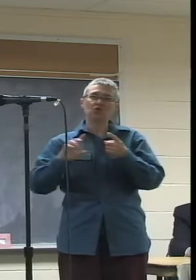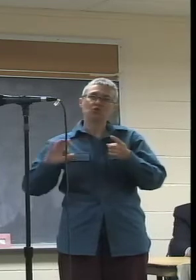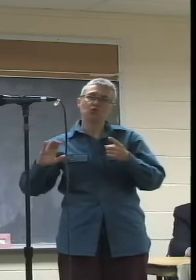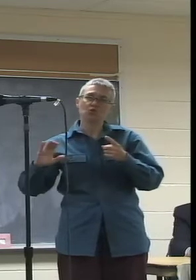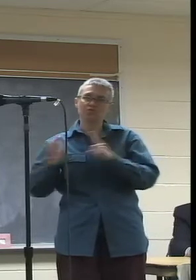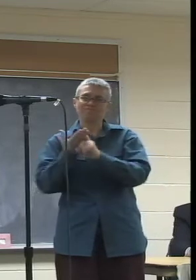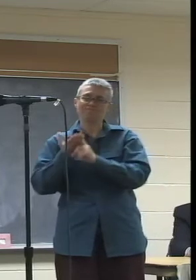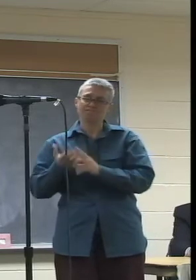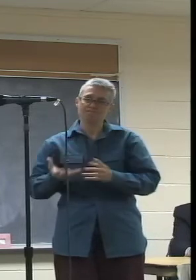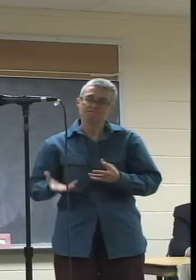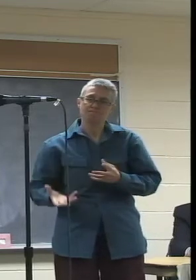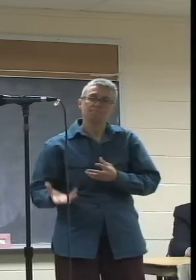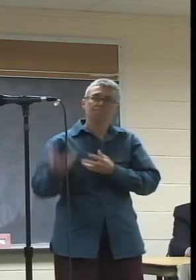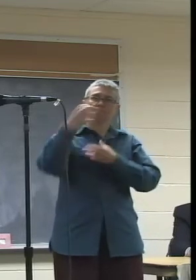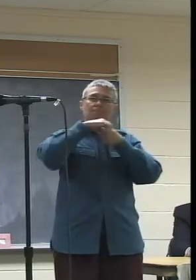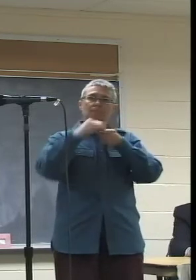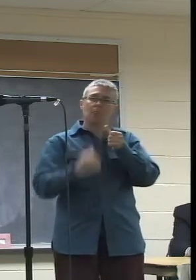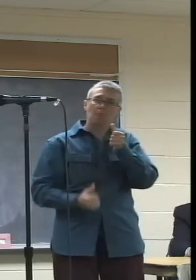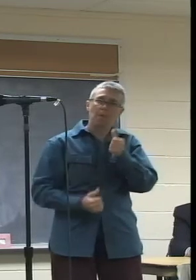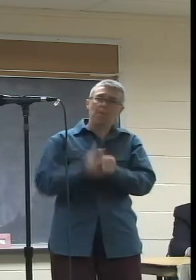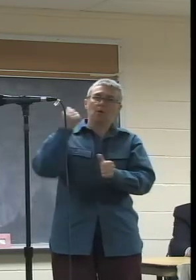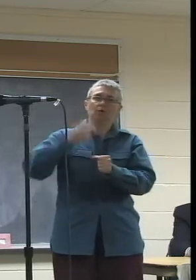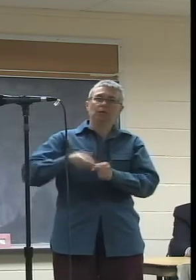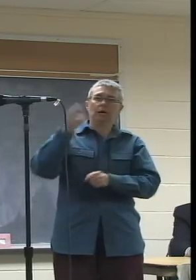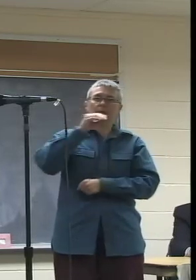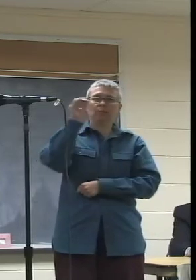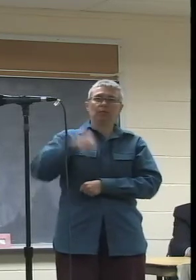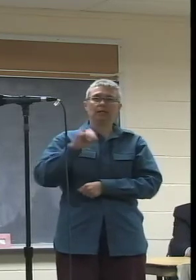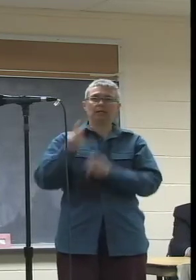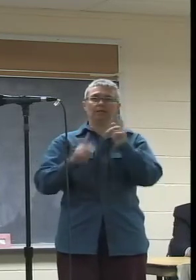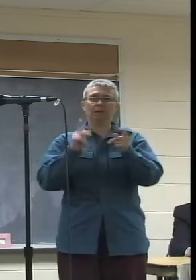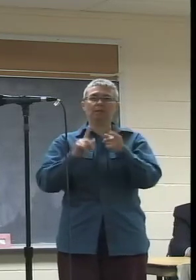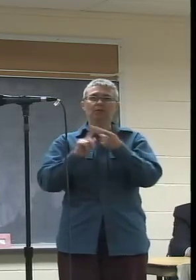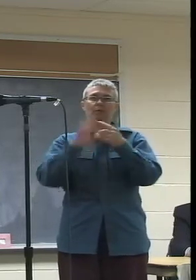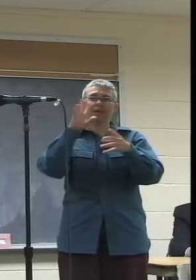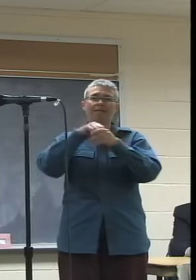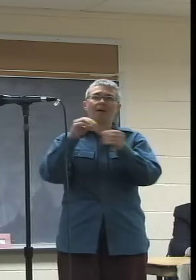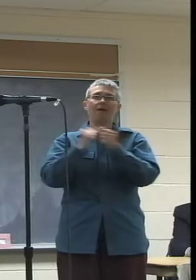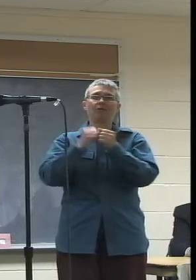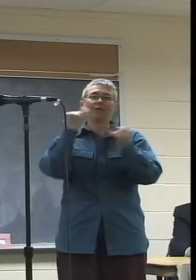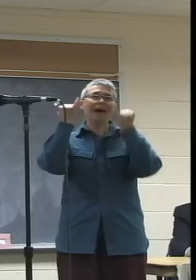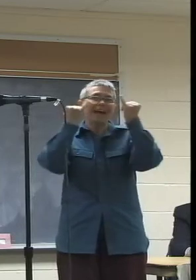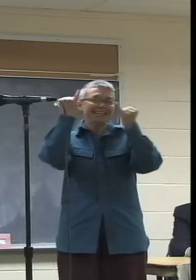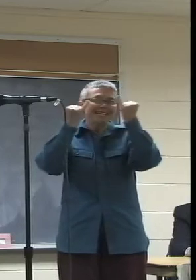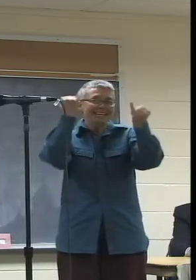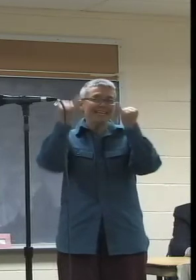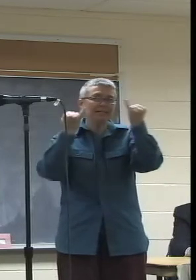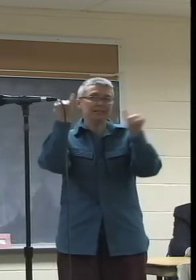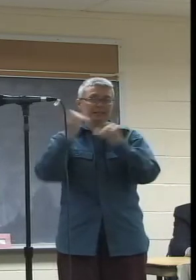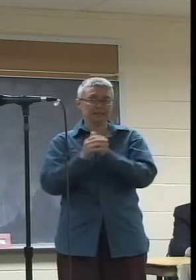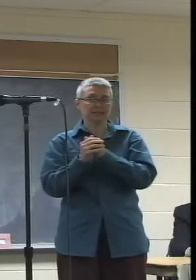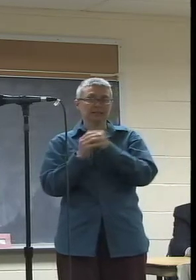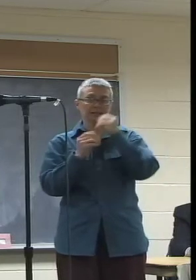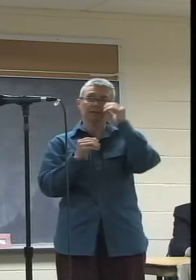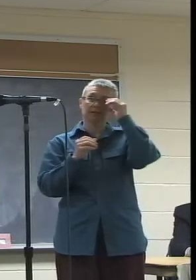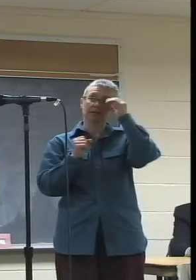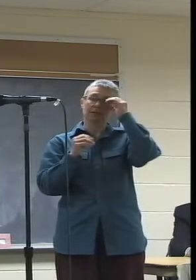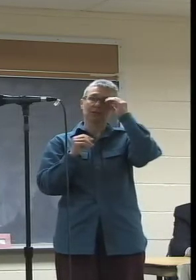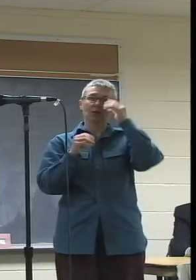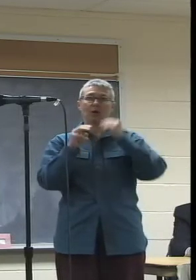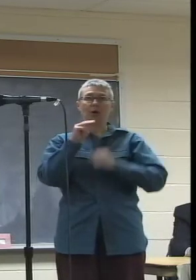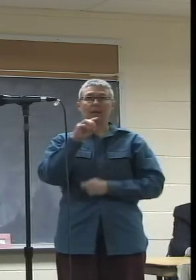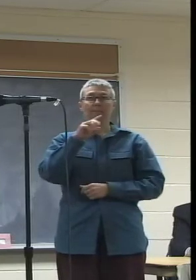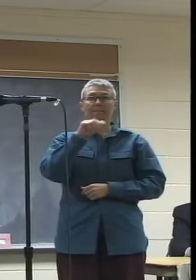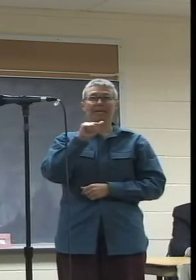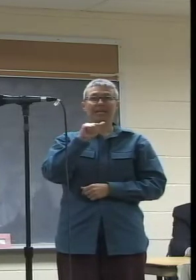number of people are able to participate meaningfully in the marketplace of ideas. As a vast amount of what takes place in our media system, which